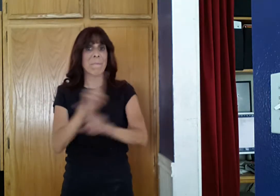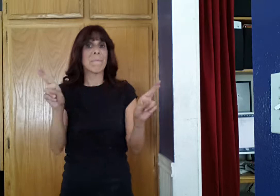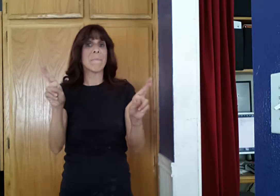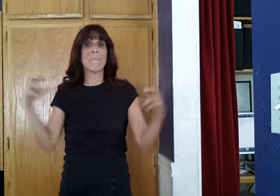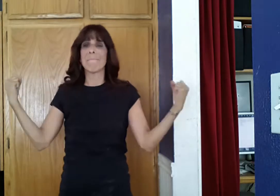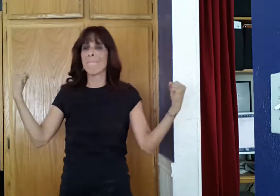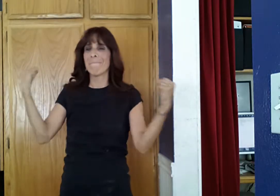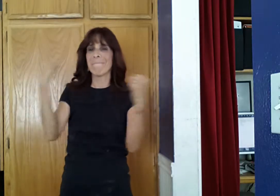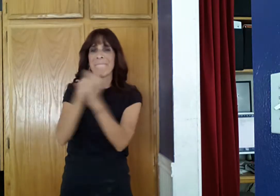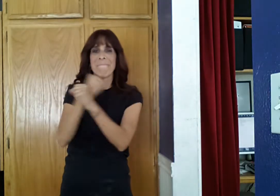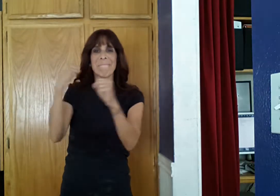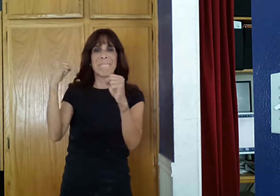left in me. of was to